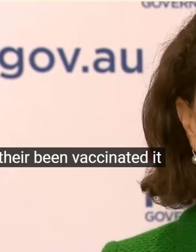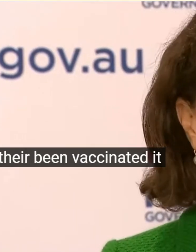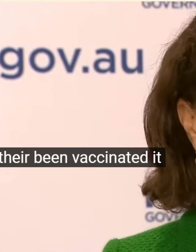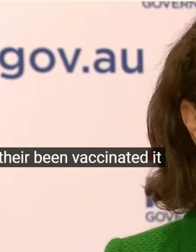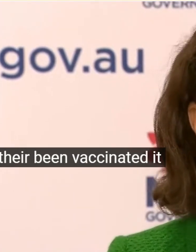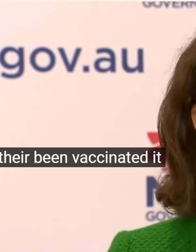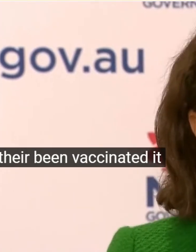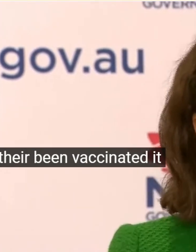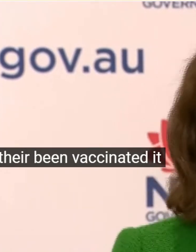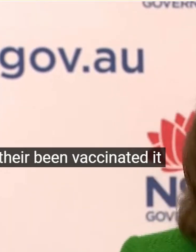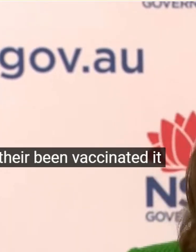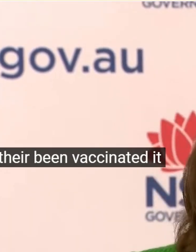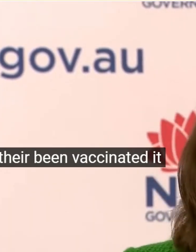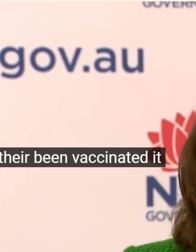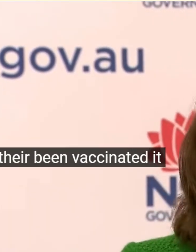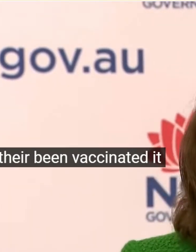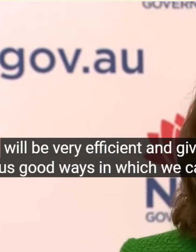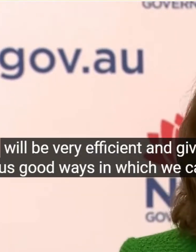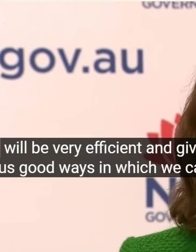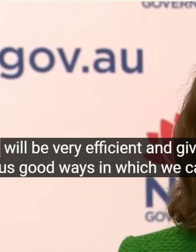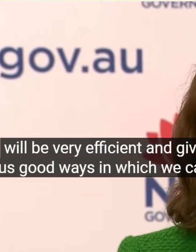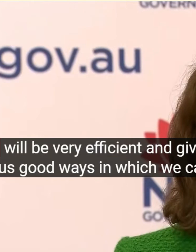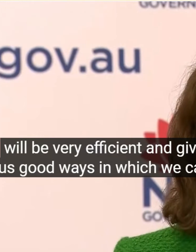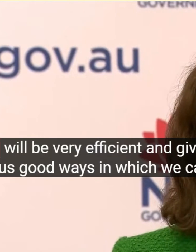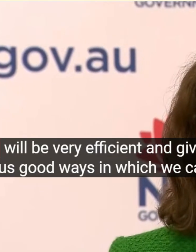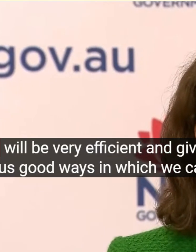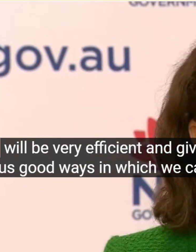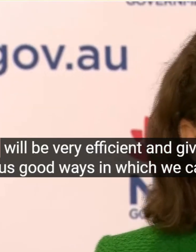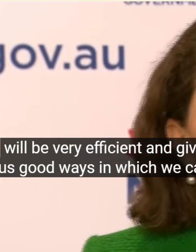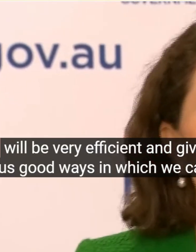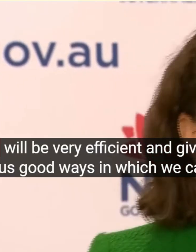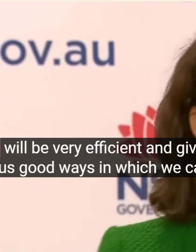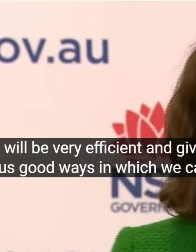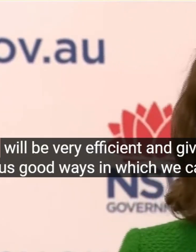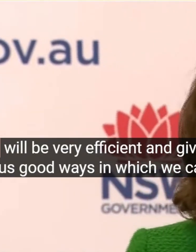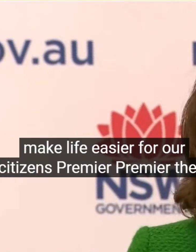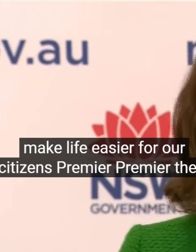There's Been Calls The ADF To Operate Vaccine Hubs In Western